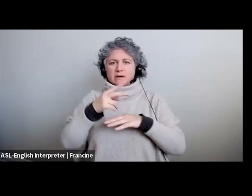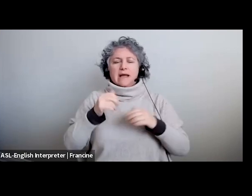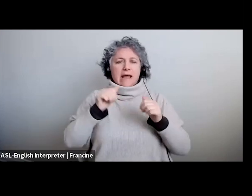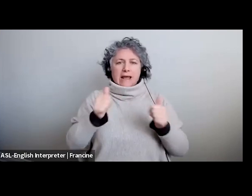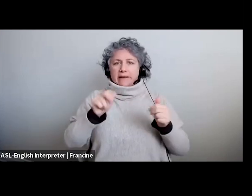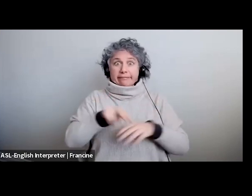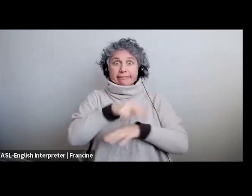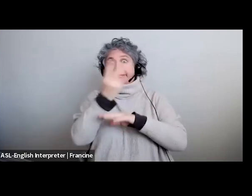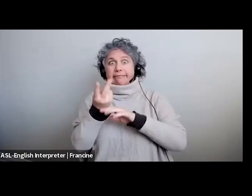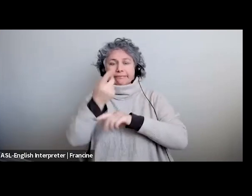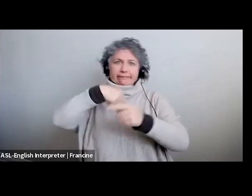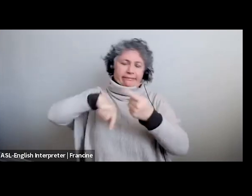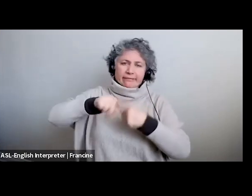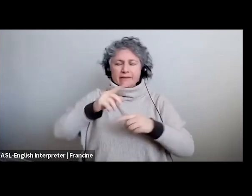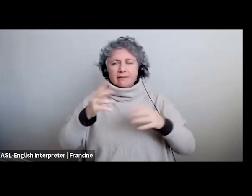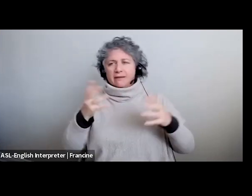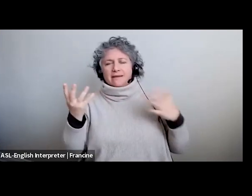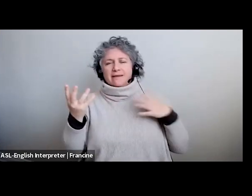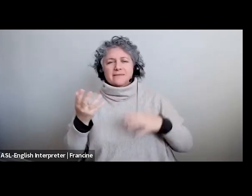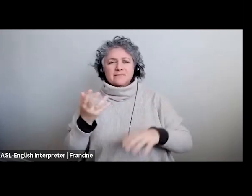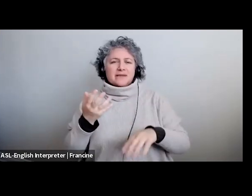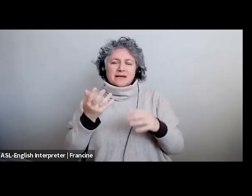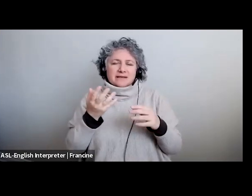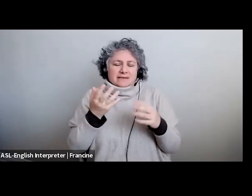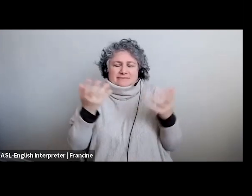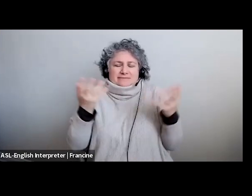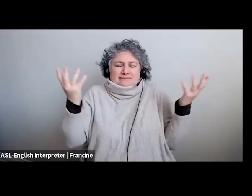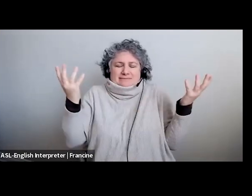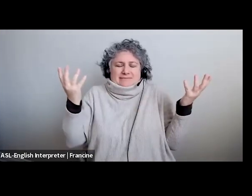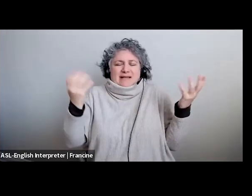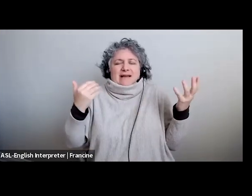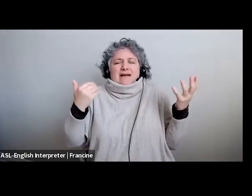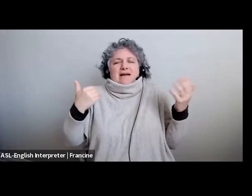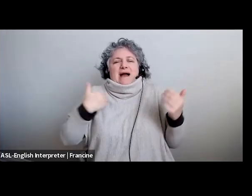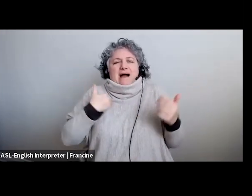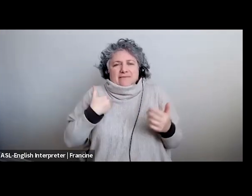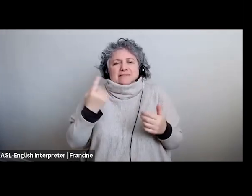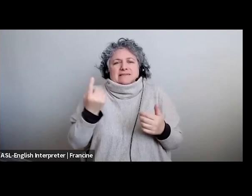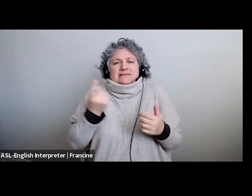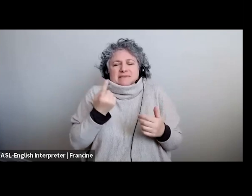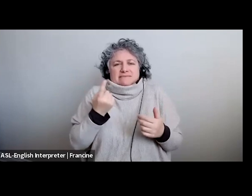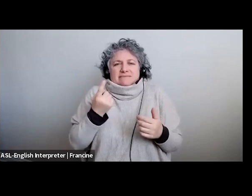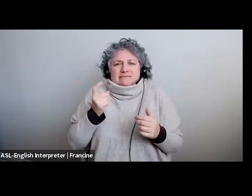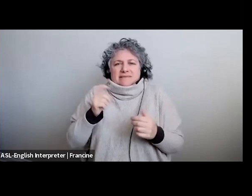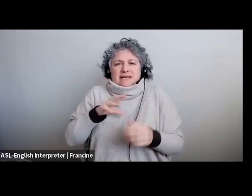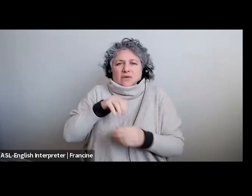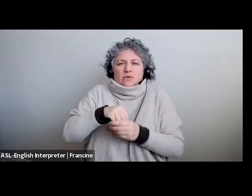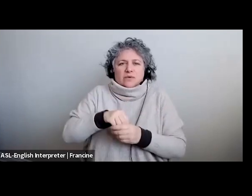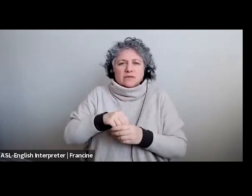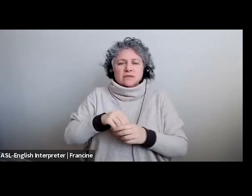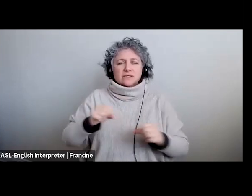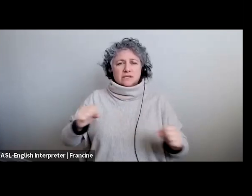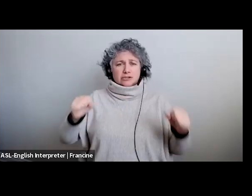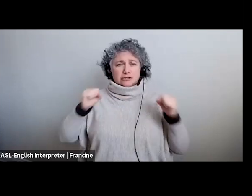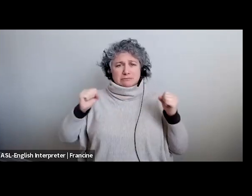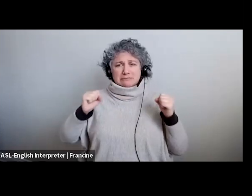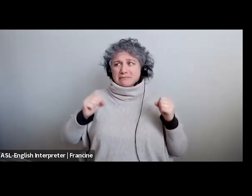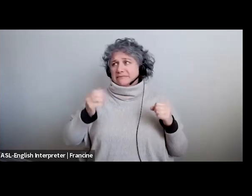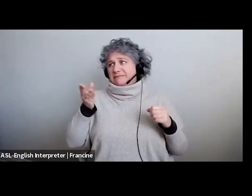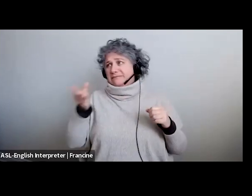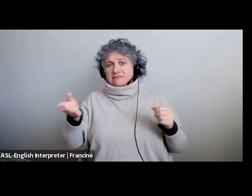probably got some a little bit of tape that you could include where you've been in a gym at some point and